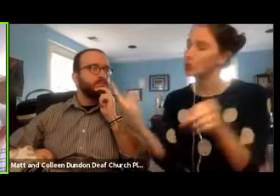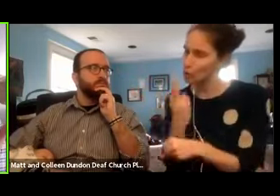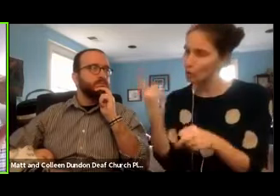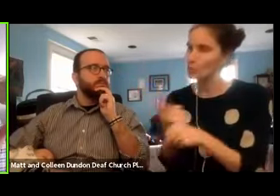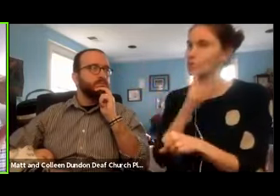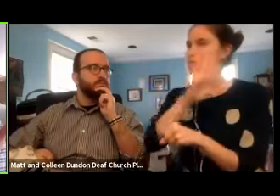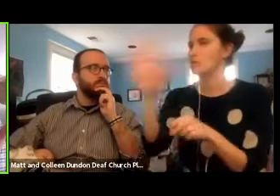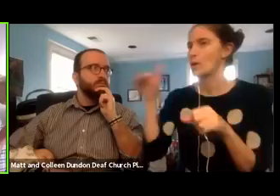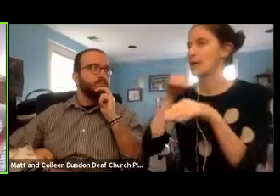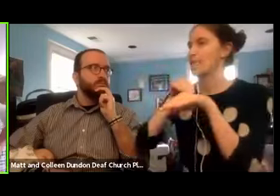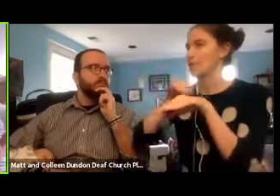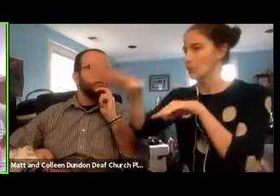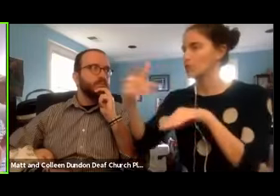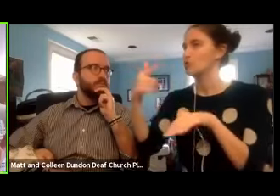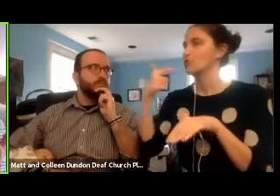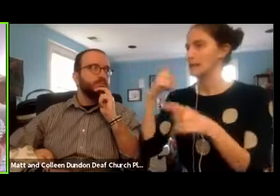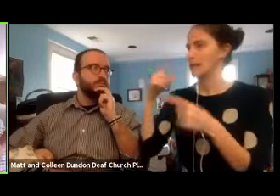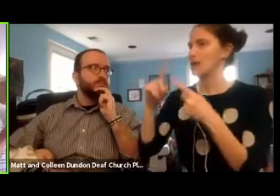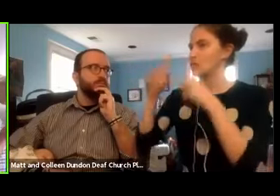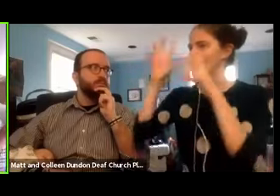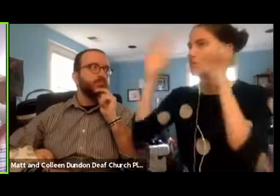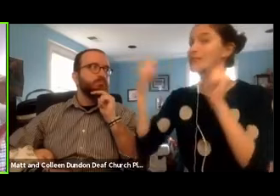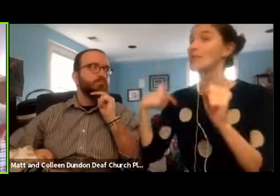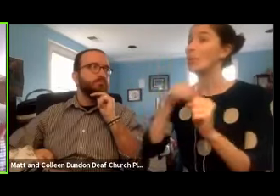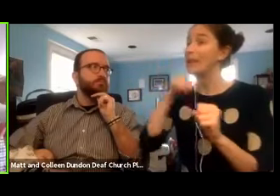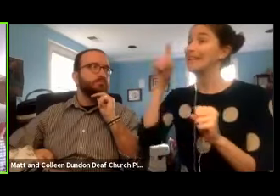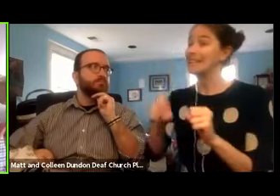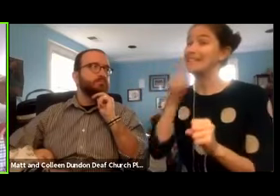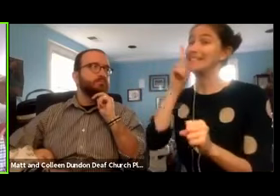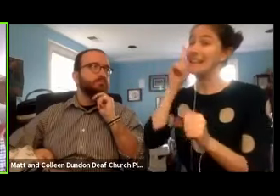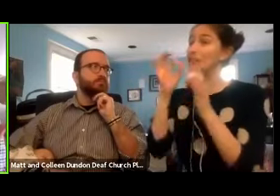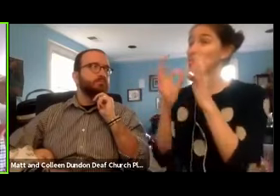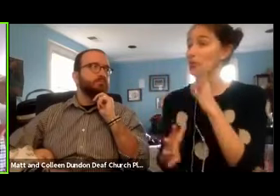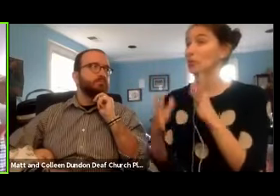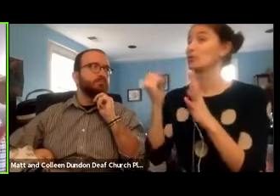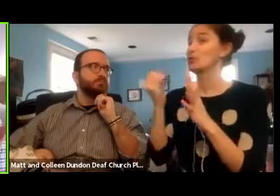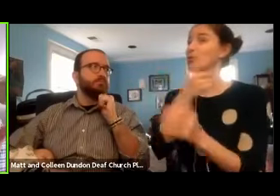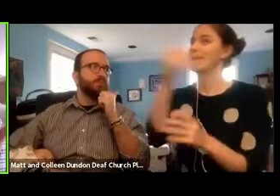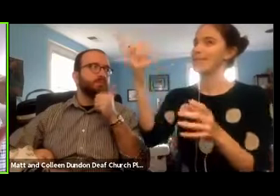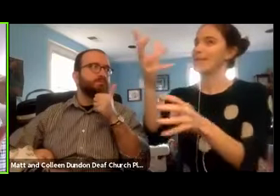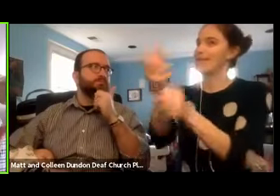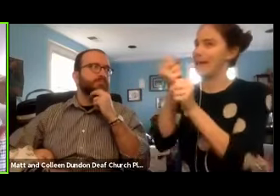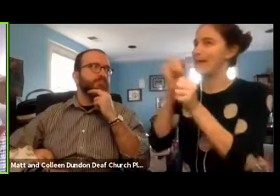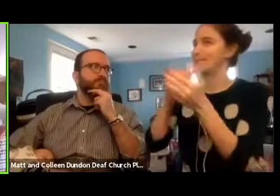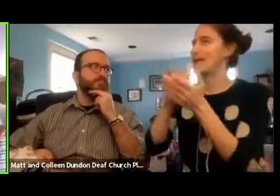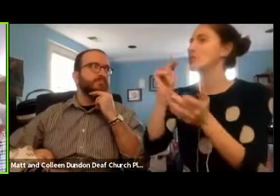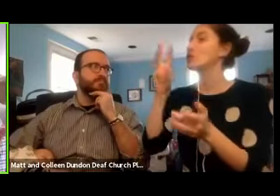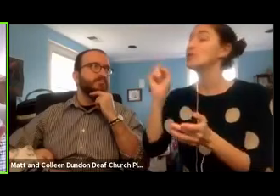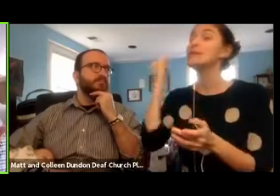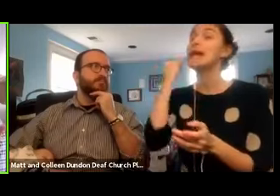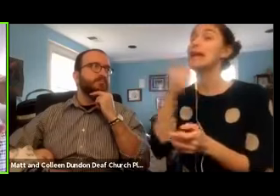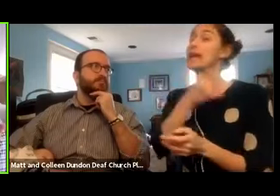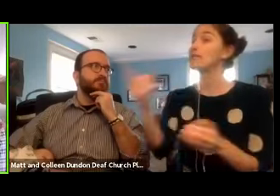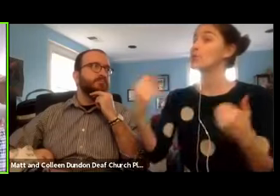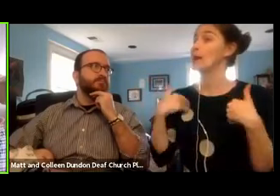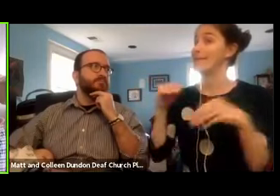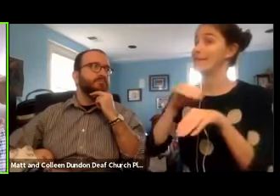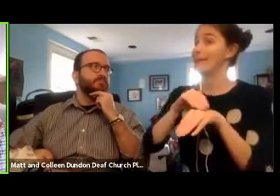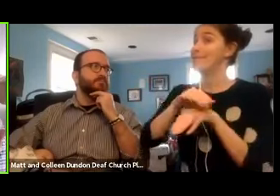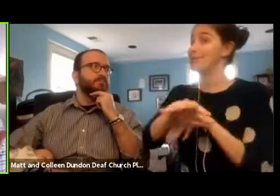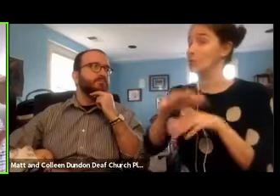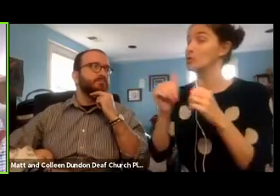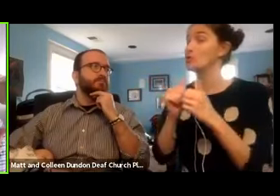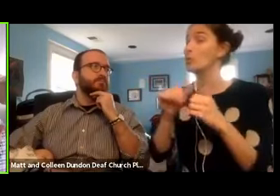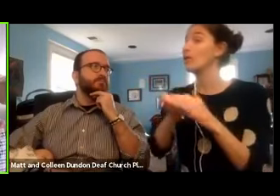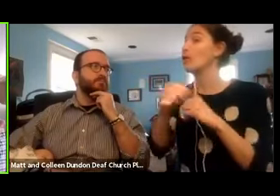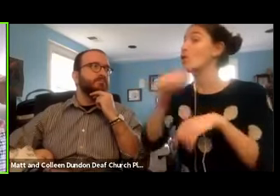to say to the president, we need deaf interpretation. So they get the news, then if you have influence with